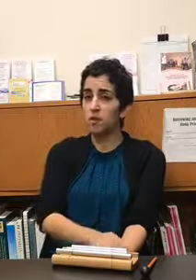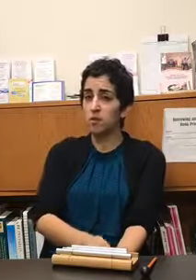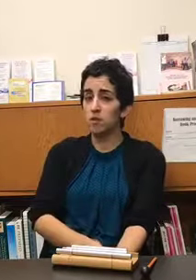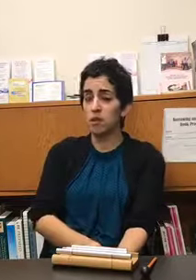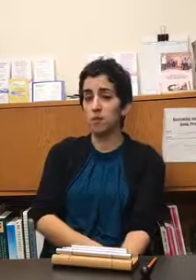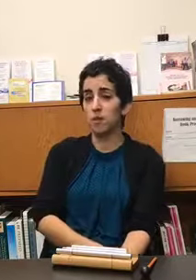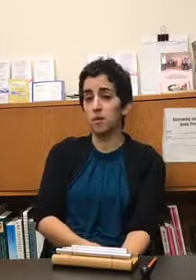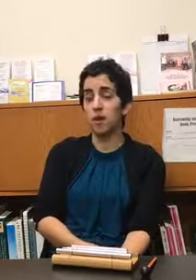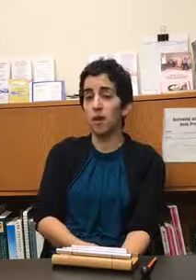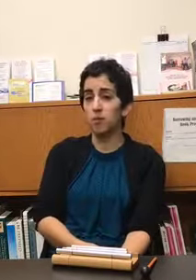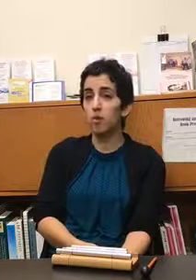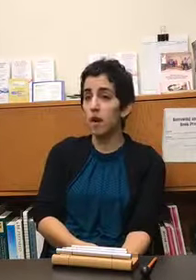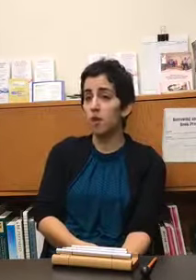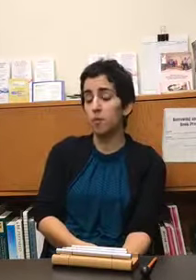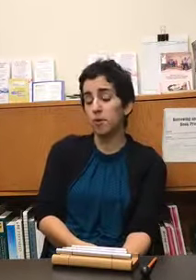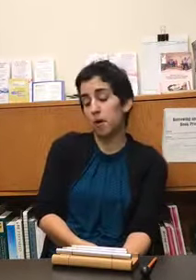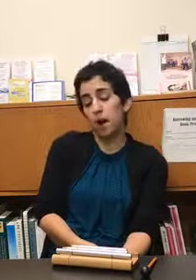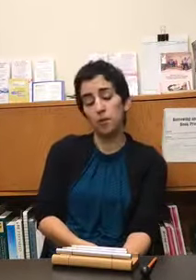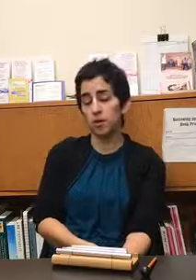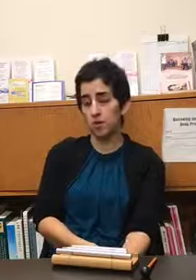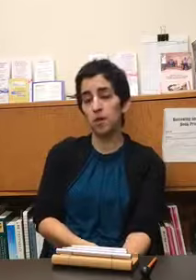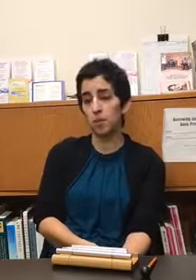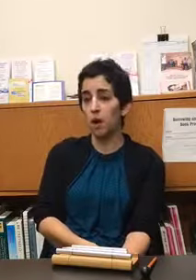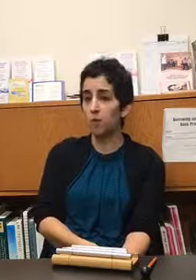so that's something to be careful about but i believe it can be helpful